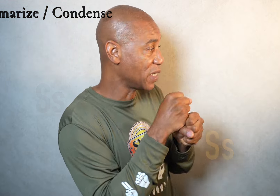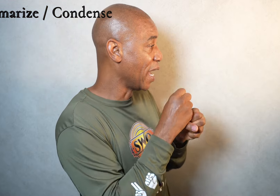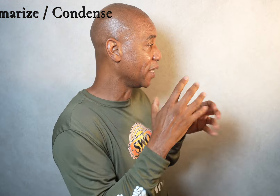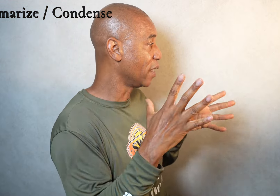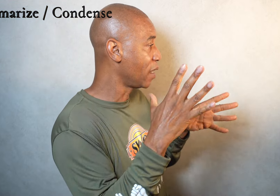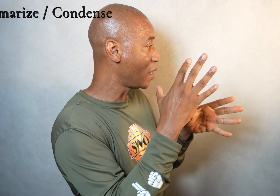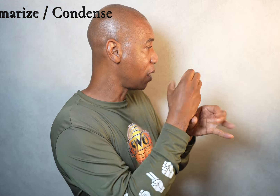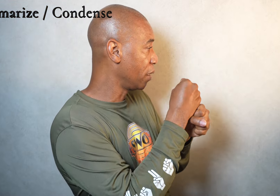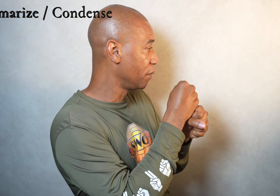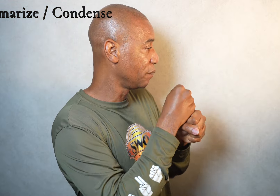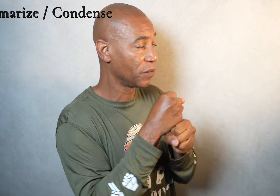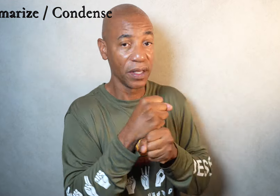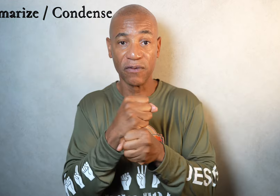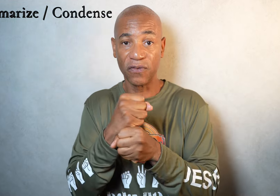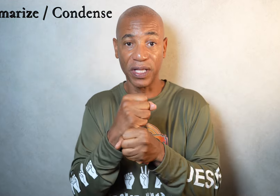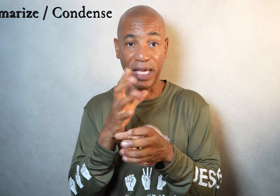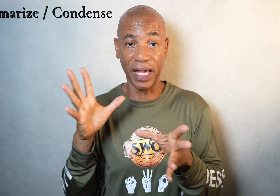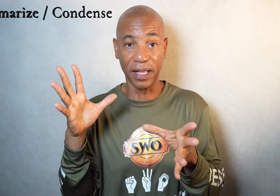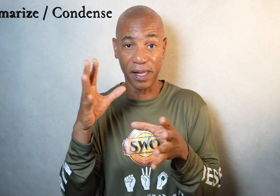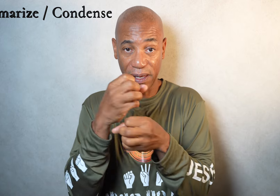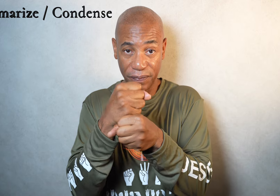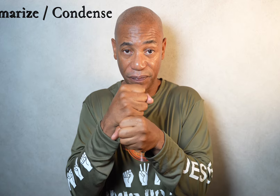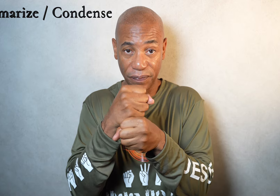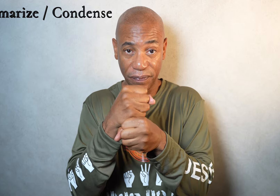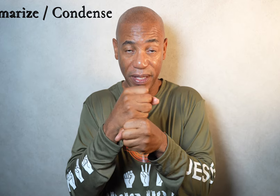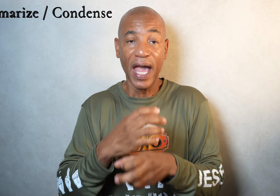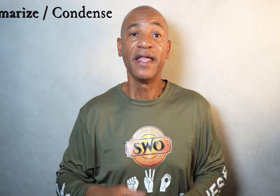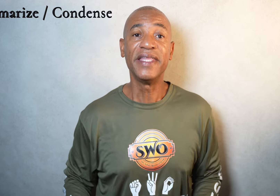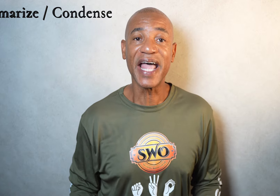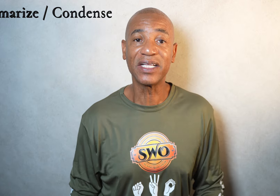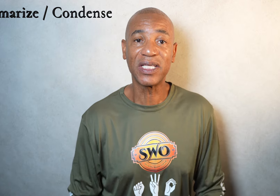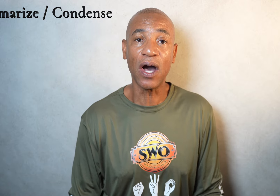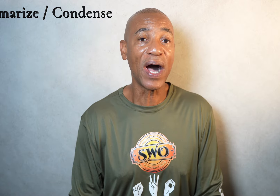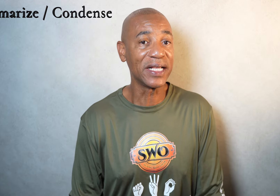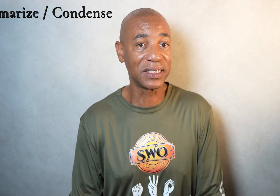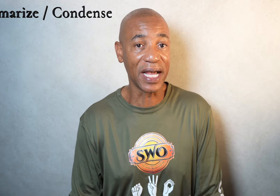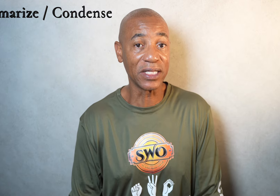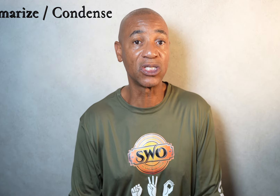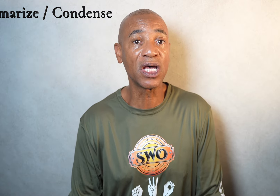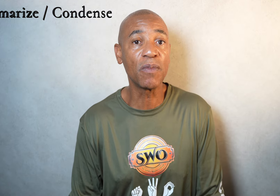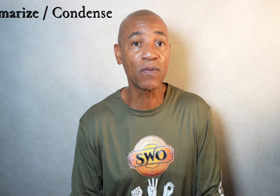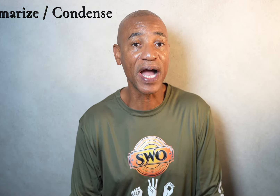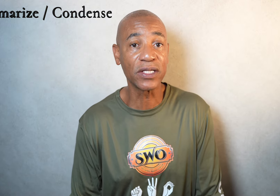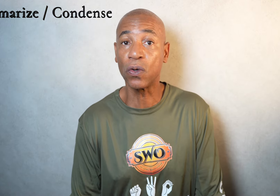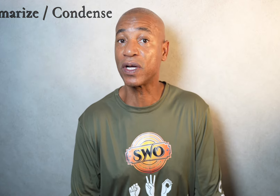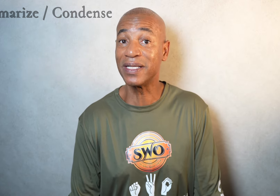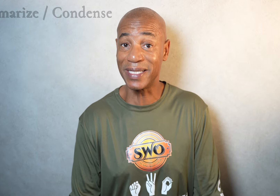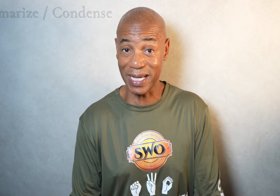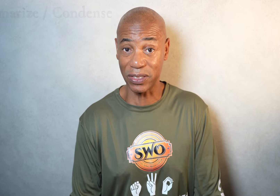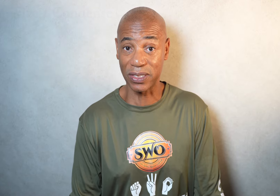side. Front again. Front That is how I sign summarize or condense.